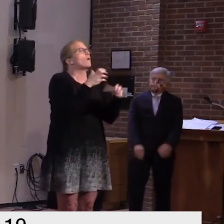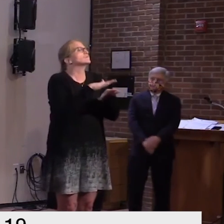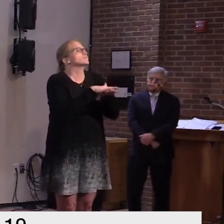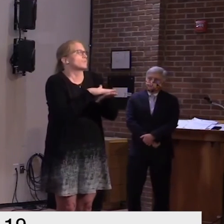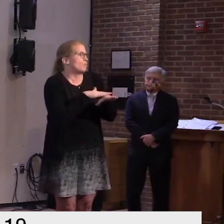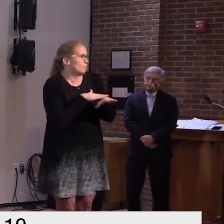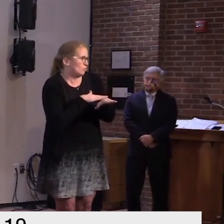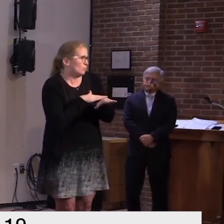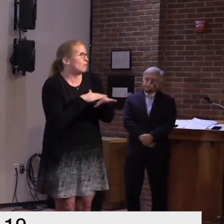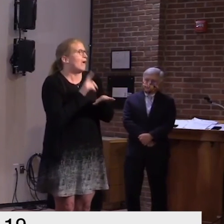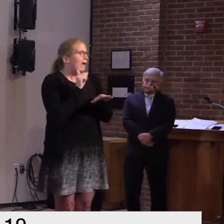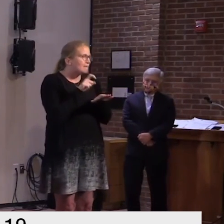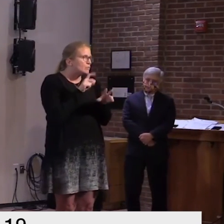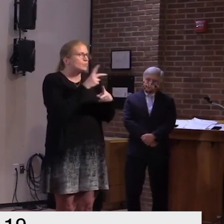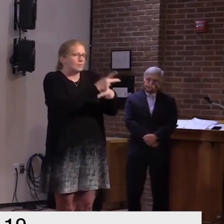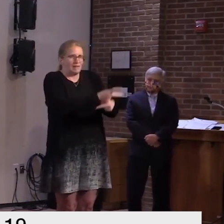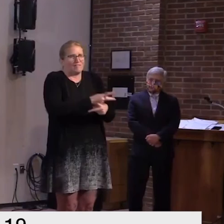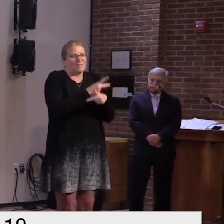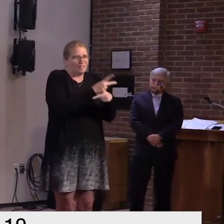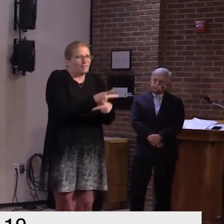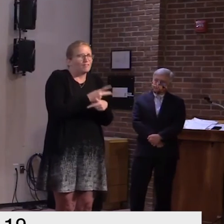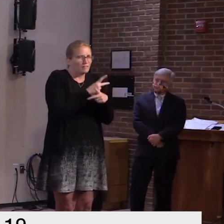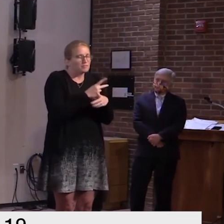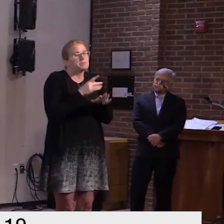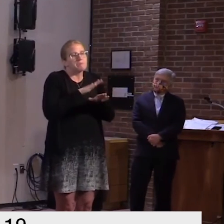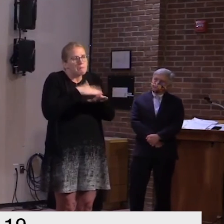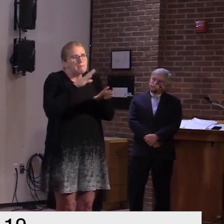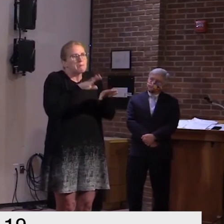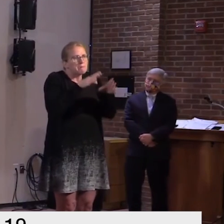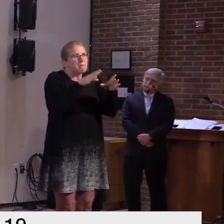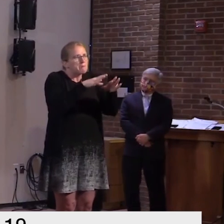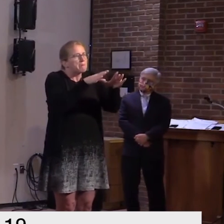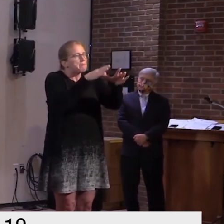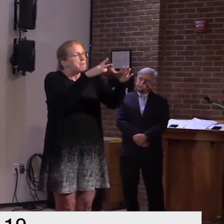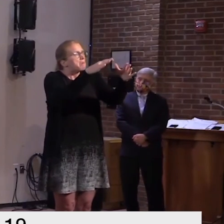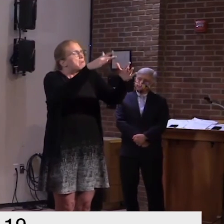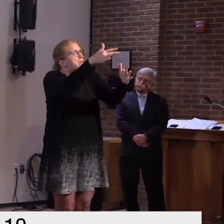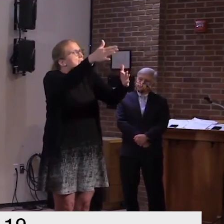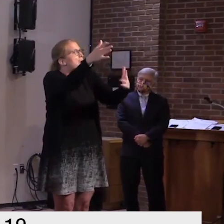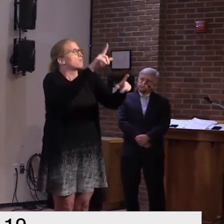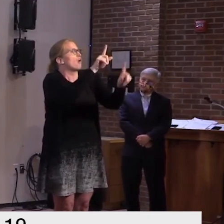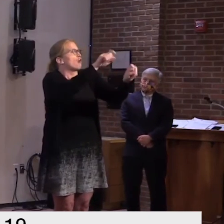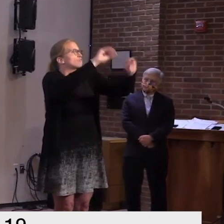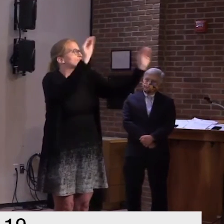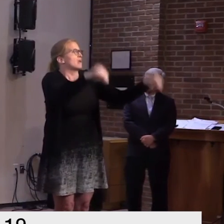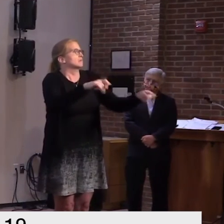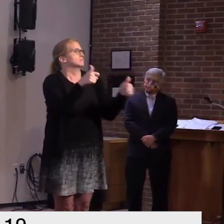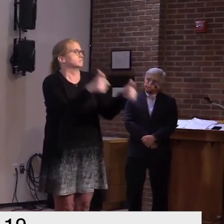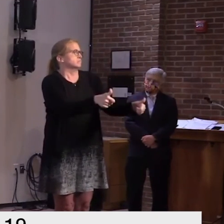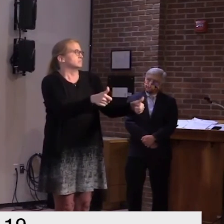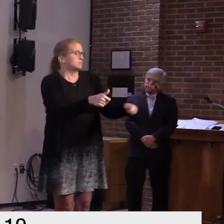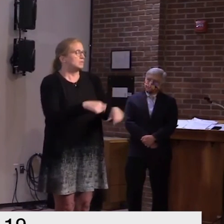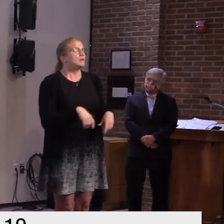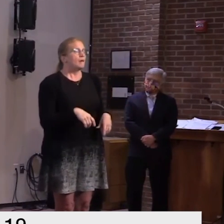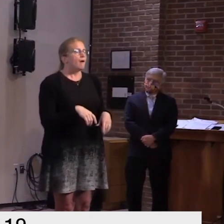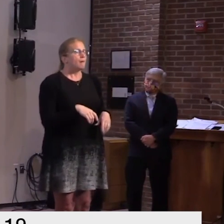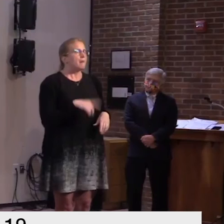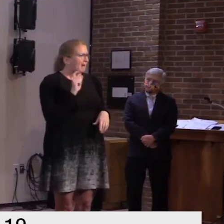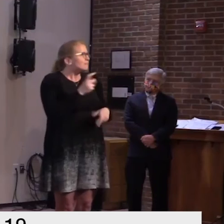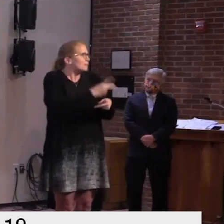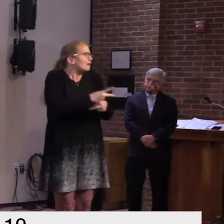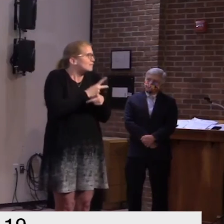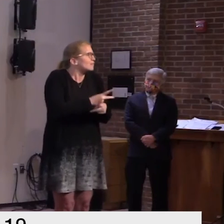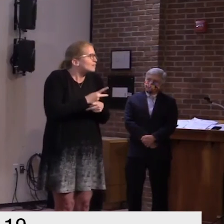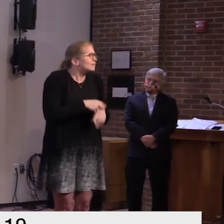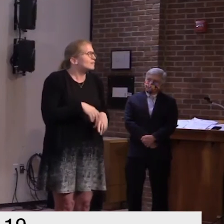capacity and beyond you know almost back to normal now there's going to be some pullovers i'm sure